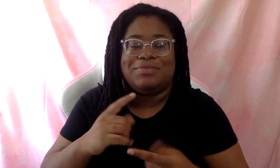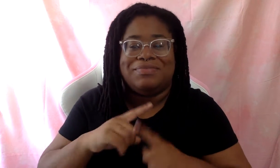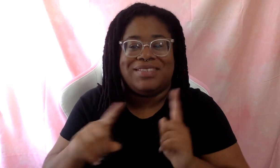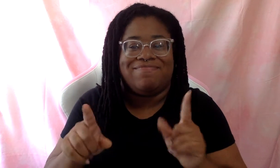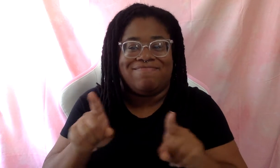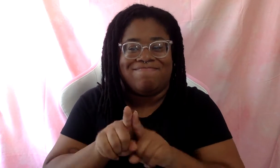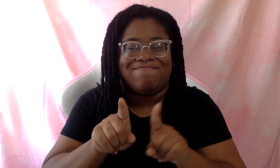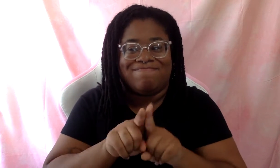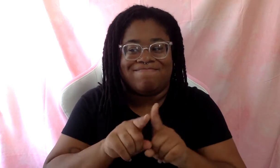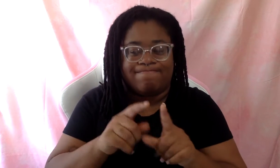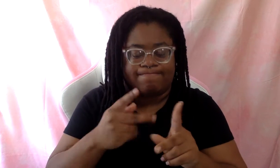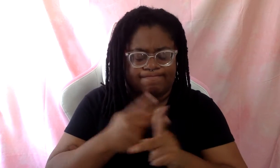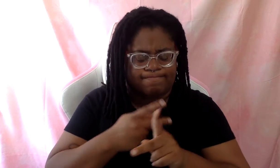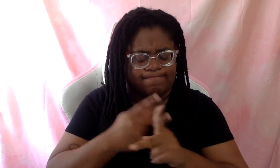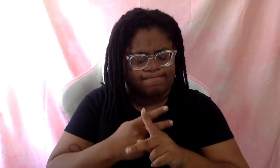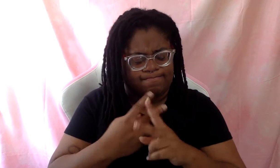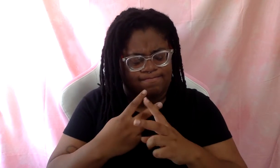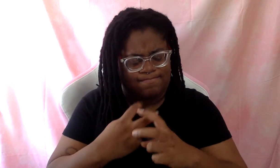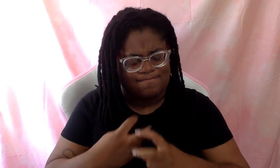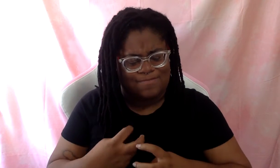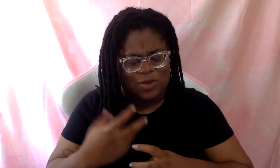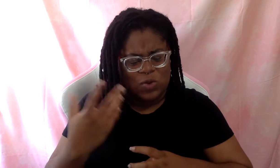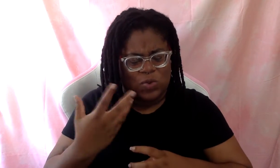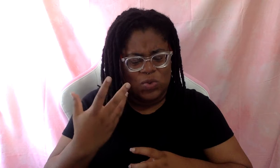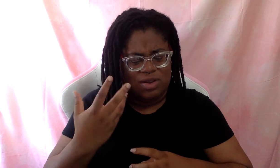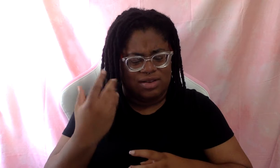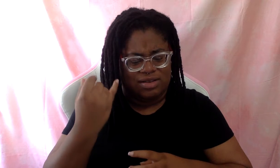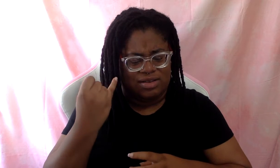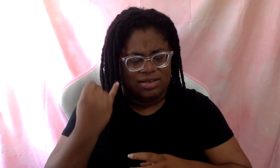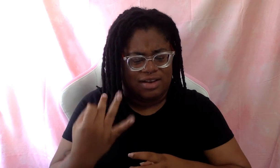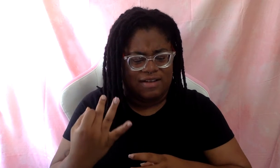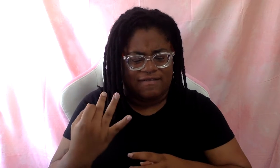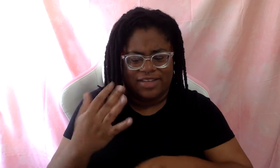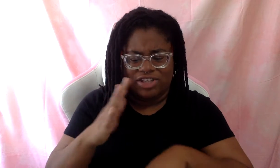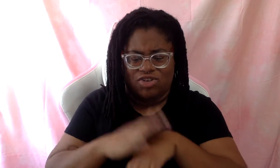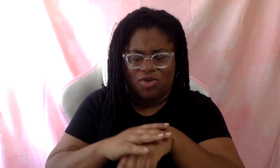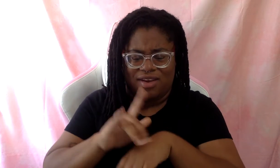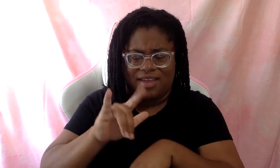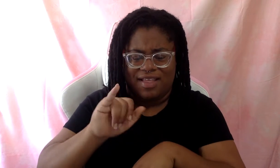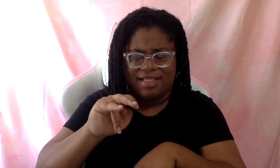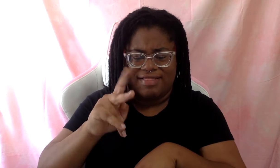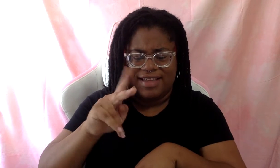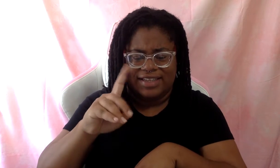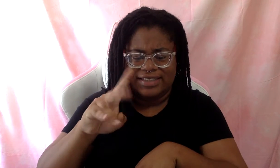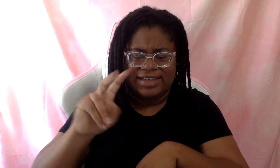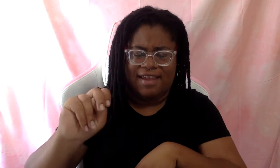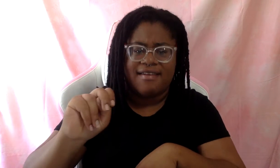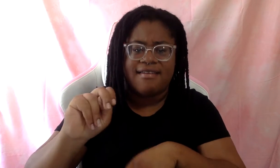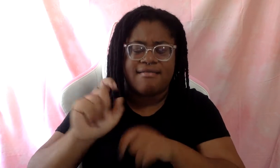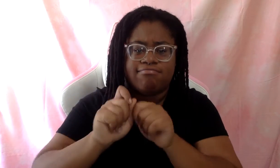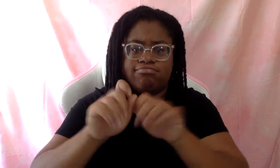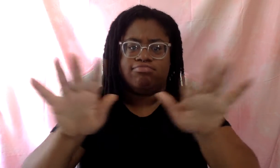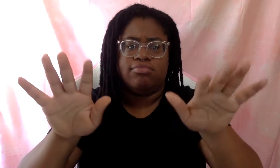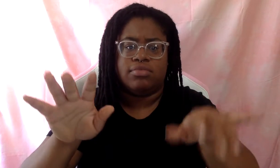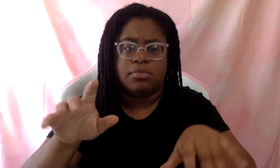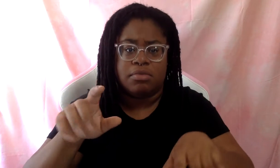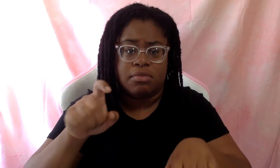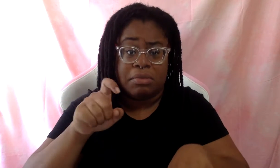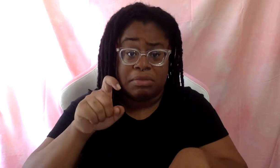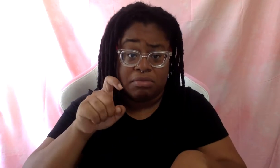that calculation of, like, what if this gets out onto LinkedIn? Am I going to be able to find a DEI job with